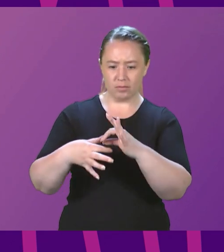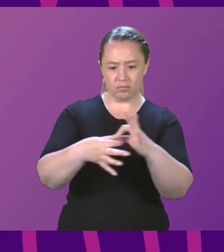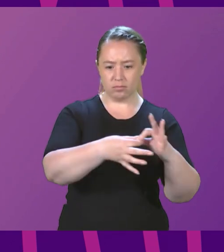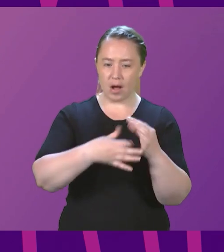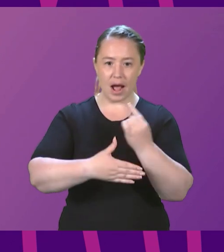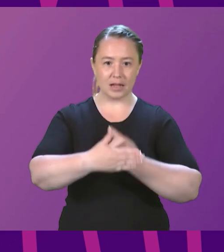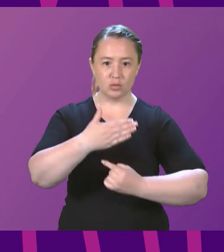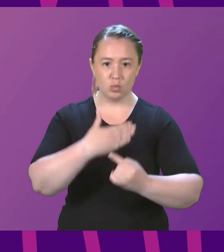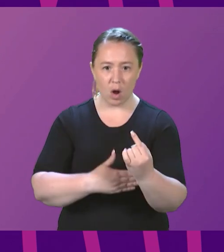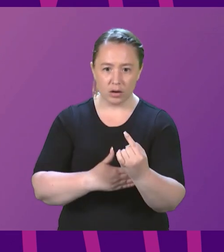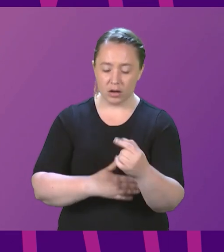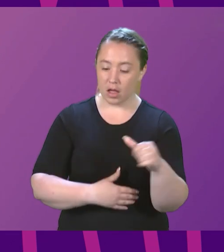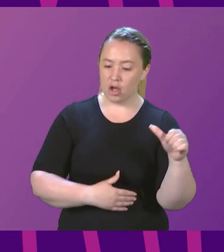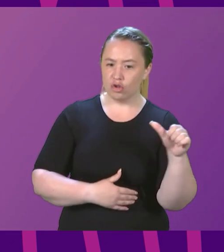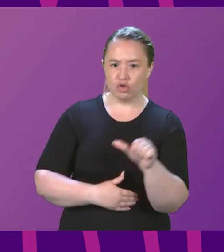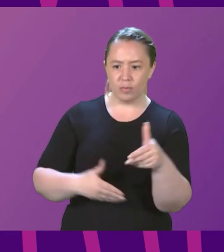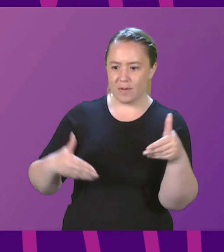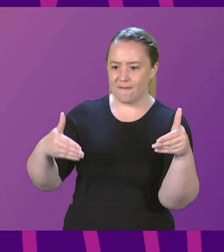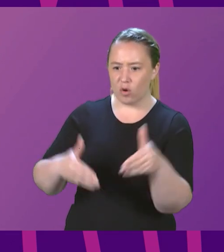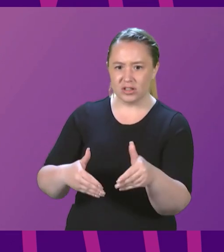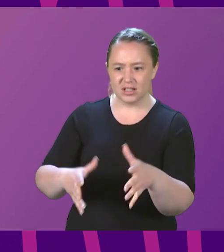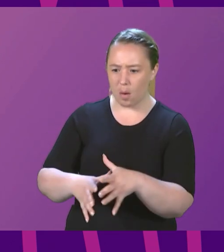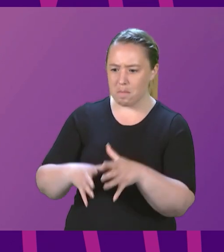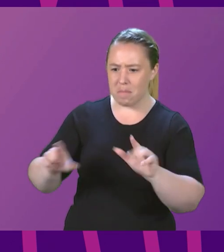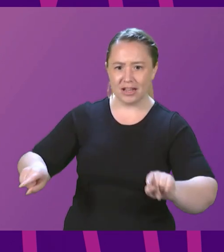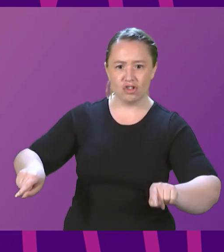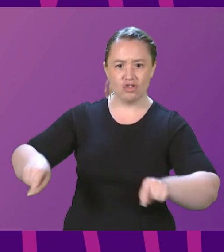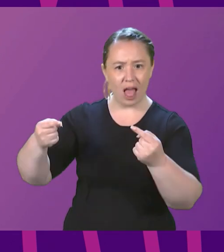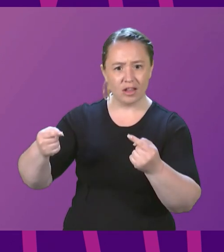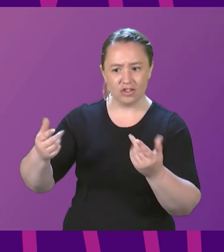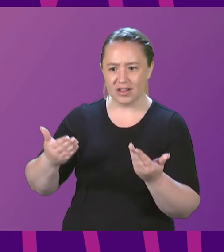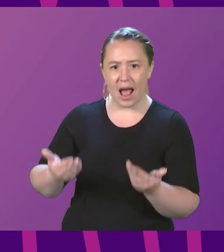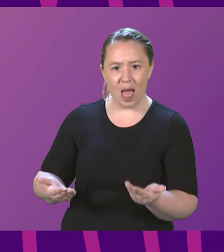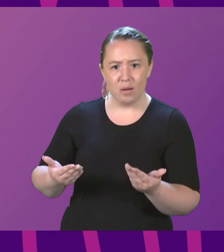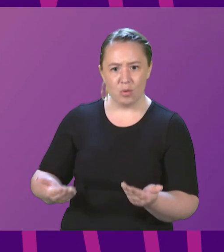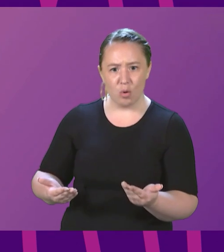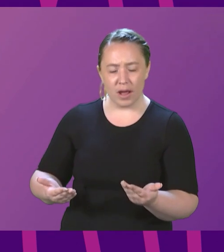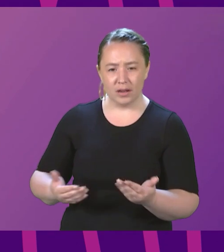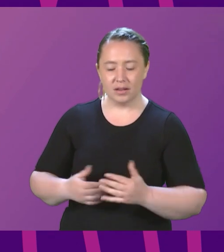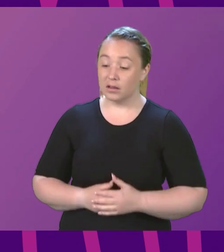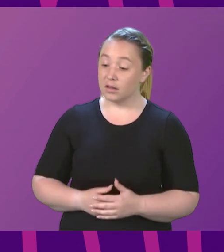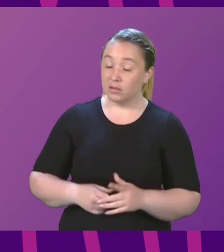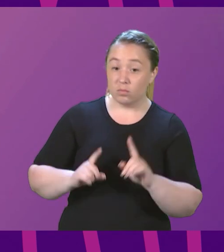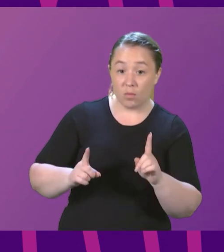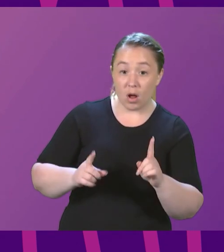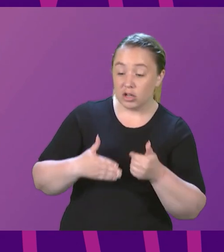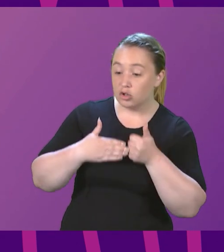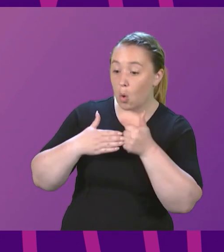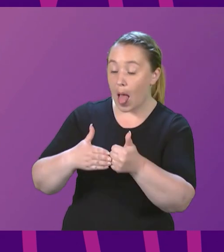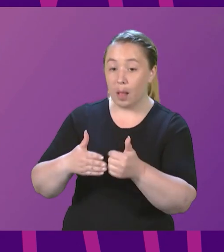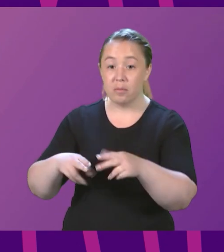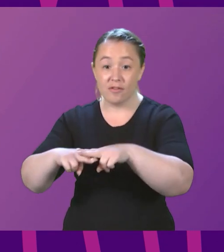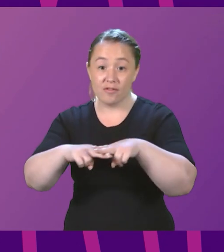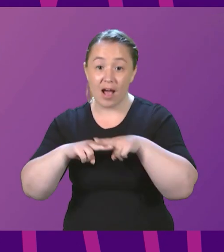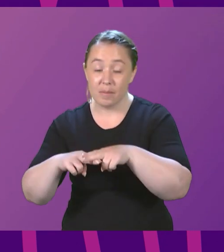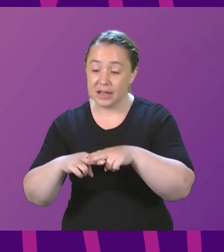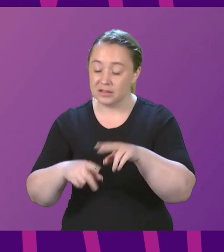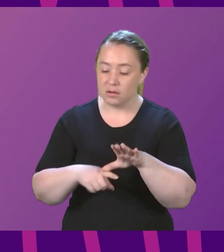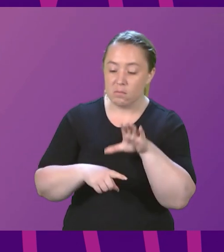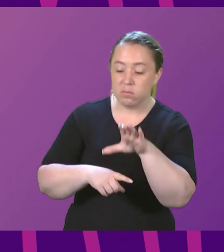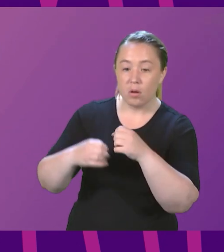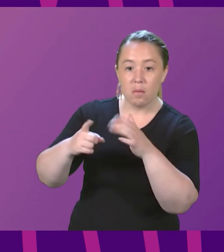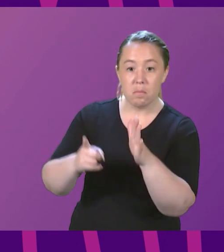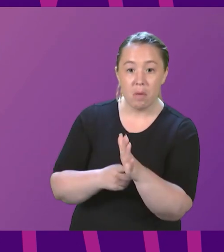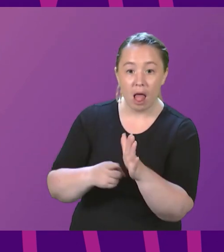focus should be on tackling these huge challenges we face right now. Helping families with their bills, supporting frontline